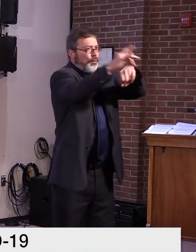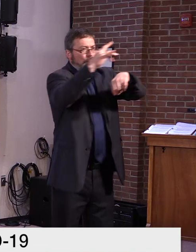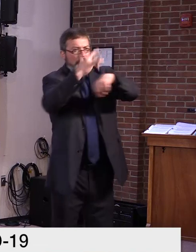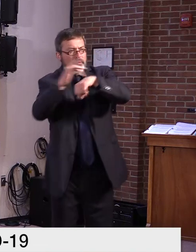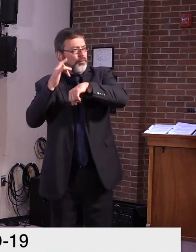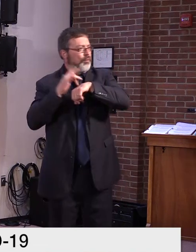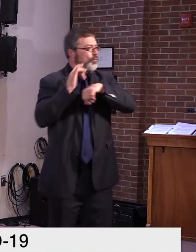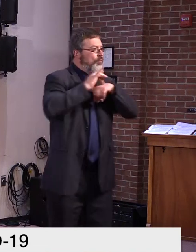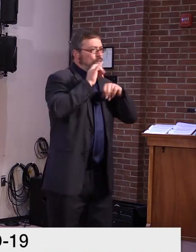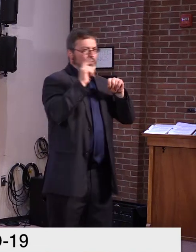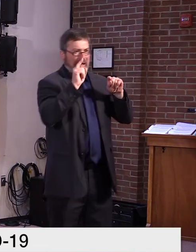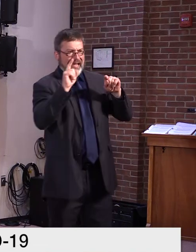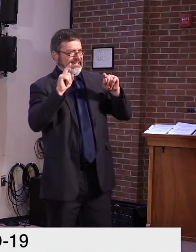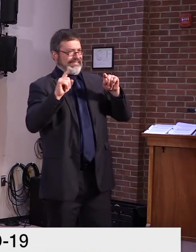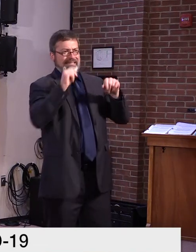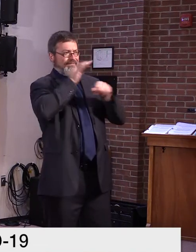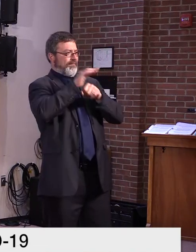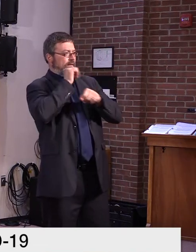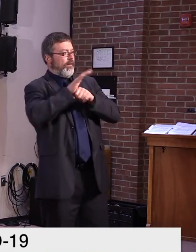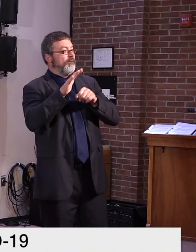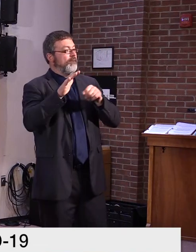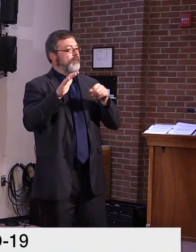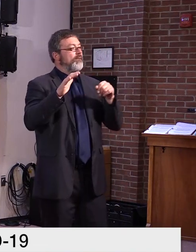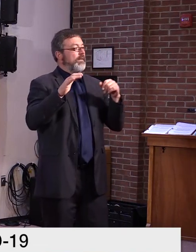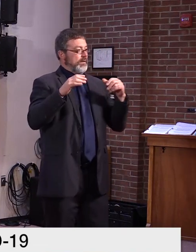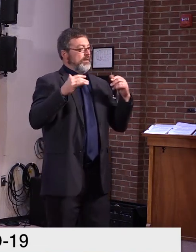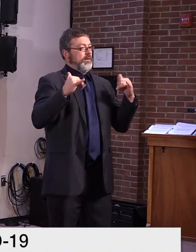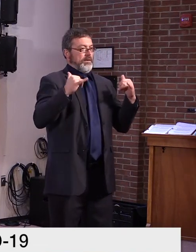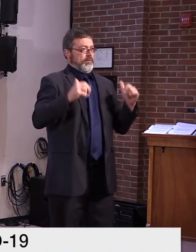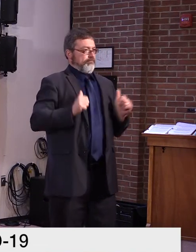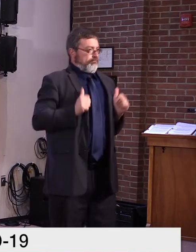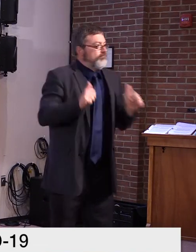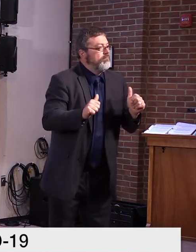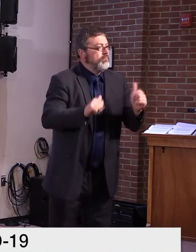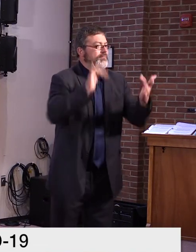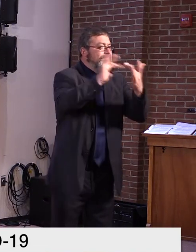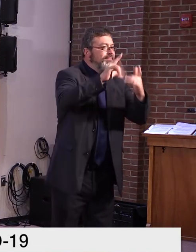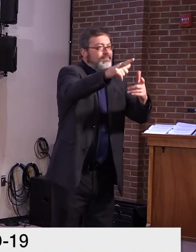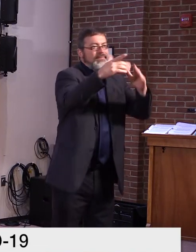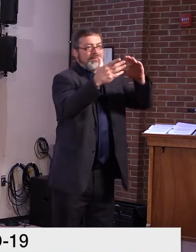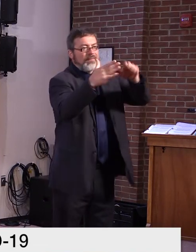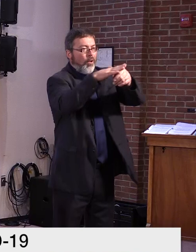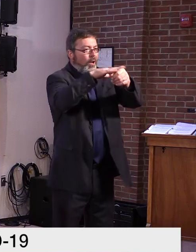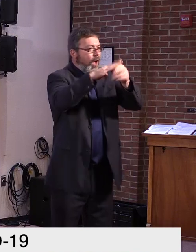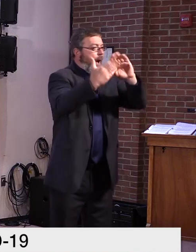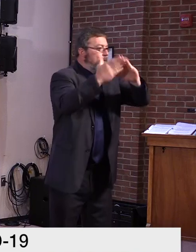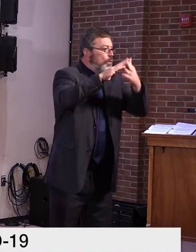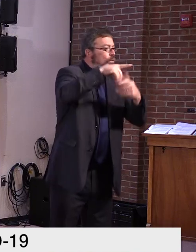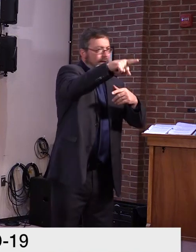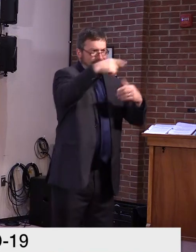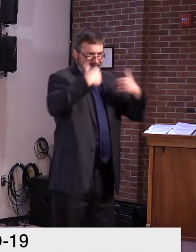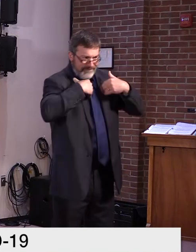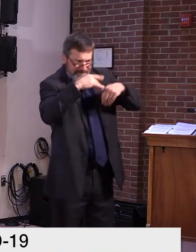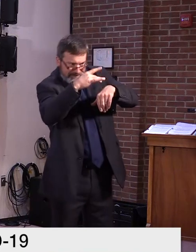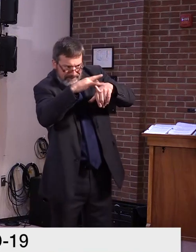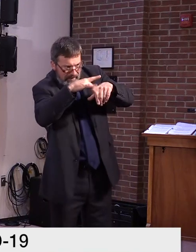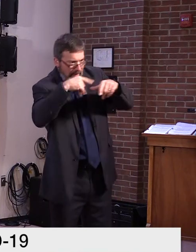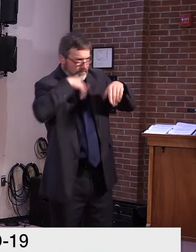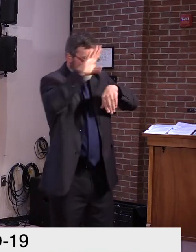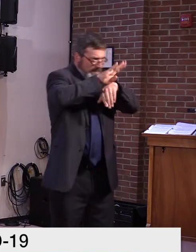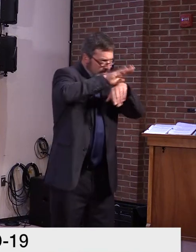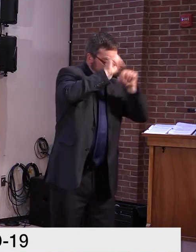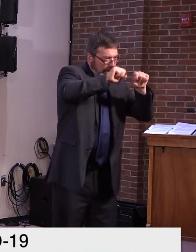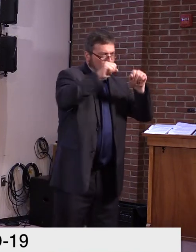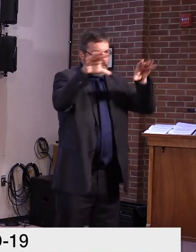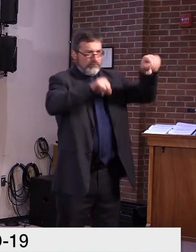not waiting, but reaching out, uh, to those areas where there may be gaps. we may see strategically these numbers start to be